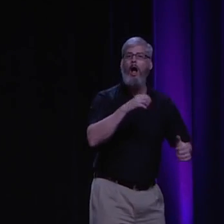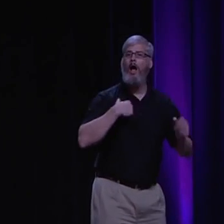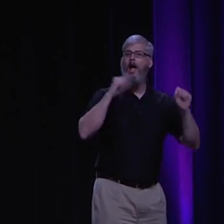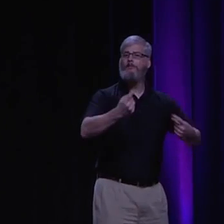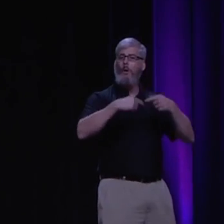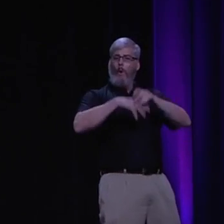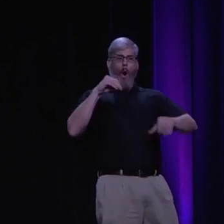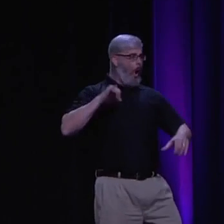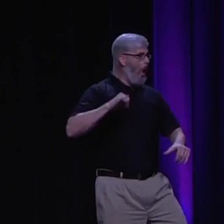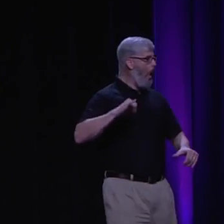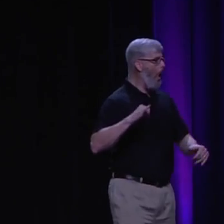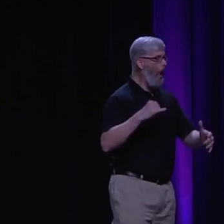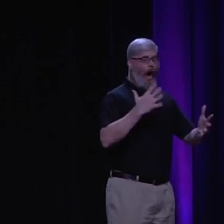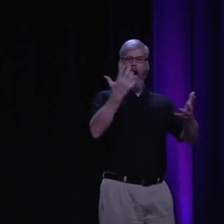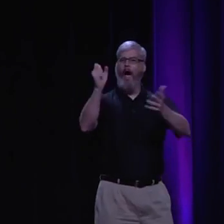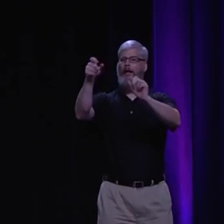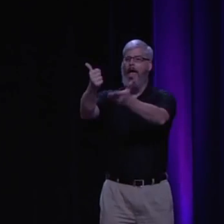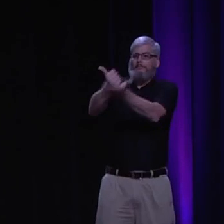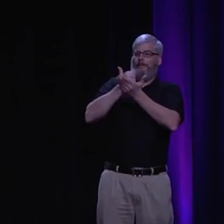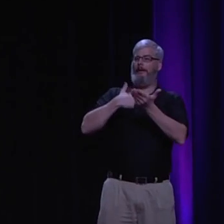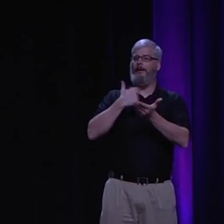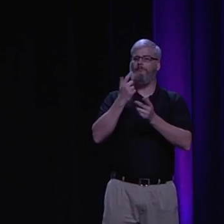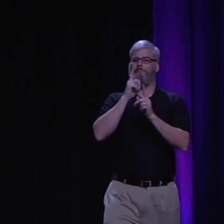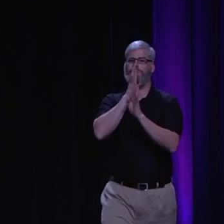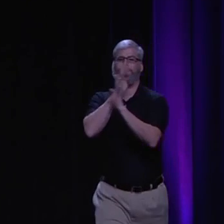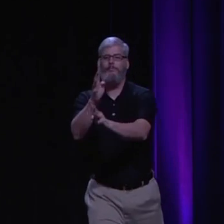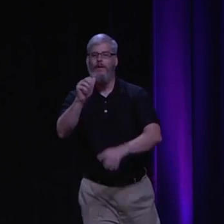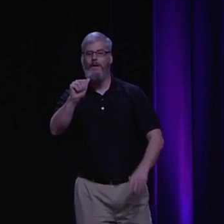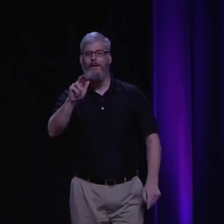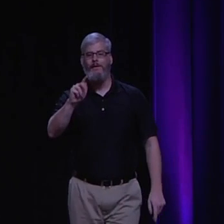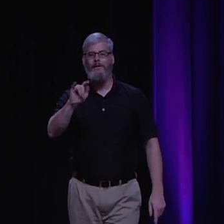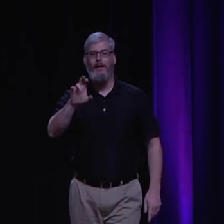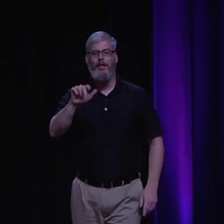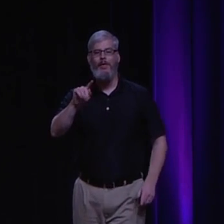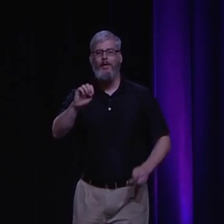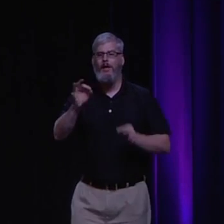And I found that this group kind of empowered people to come out, that